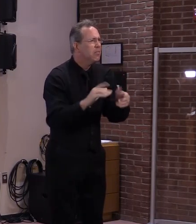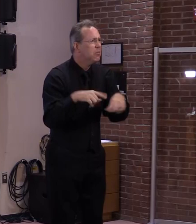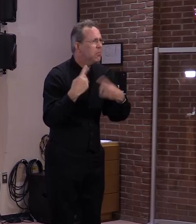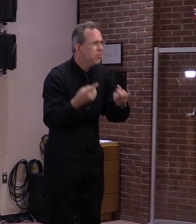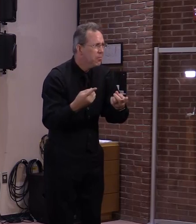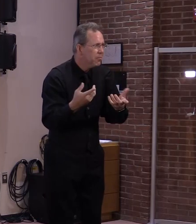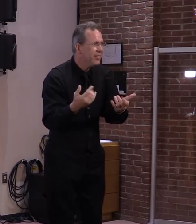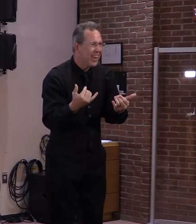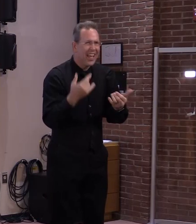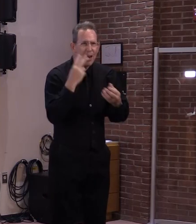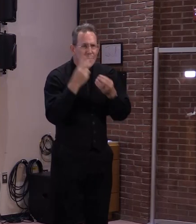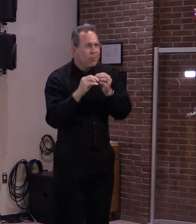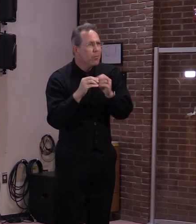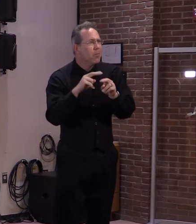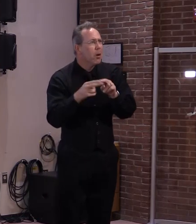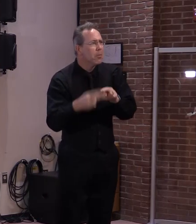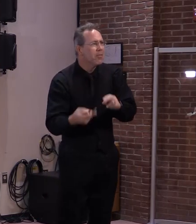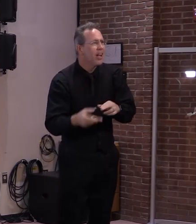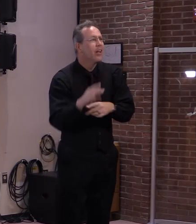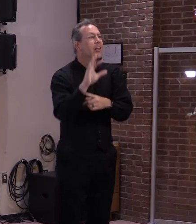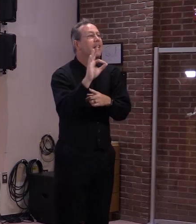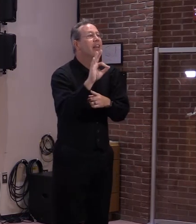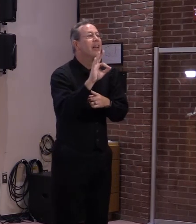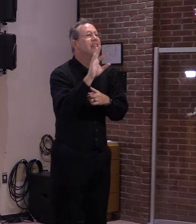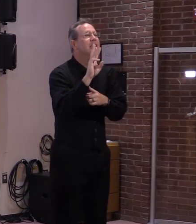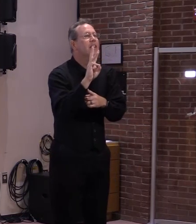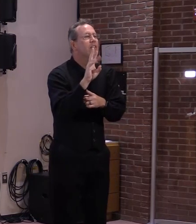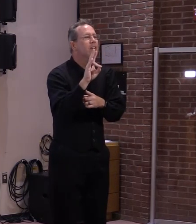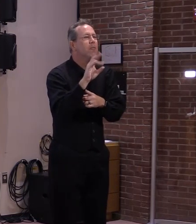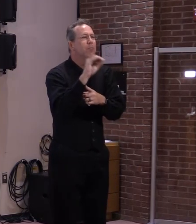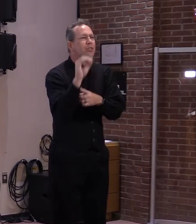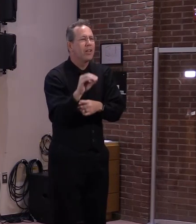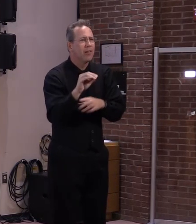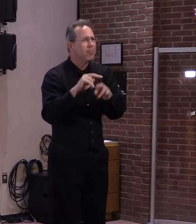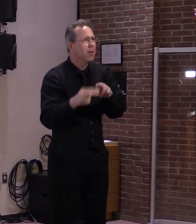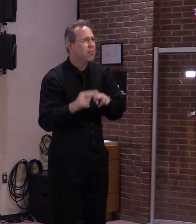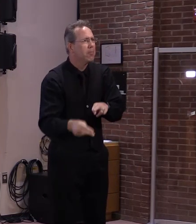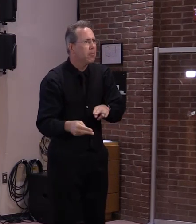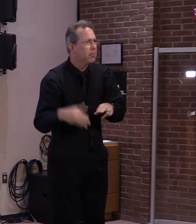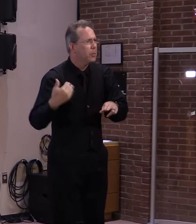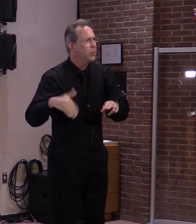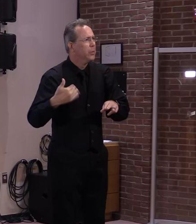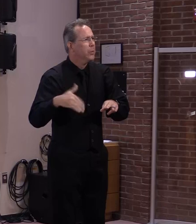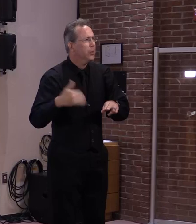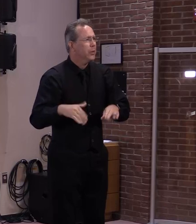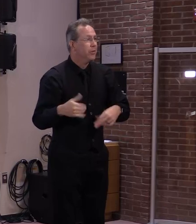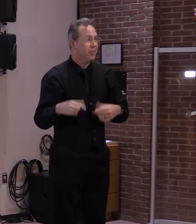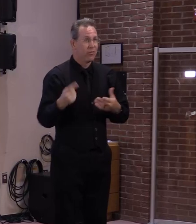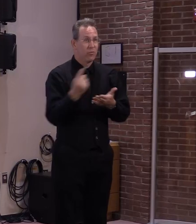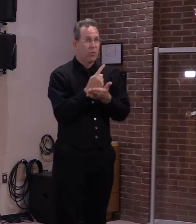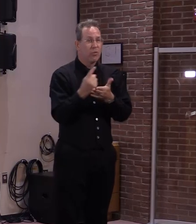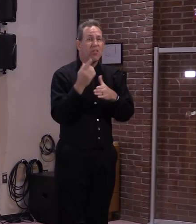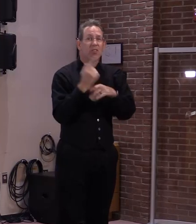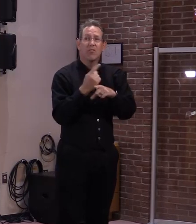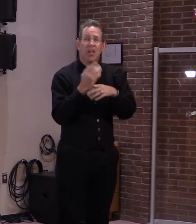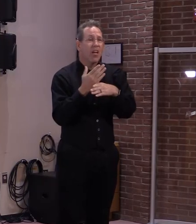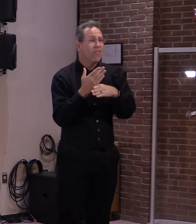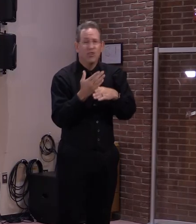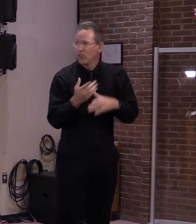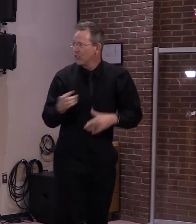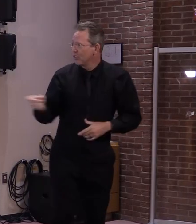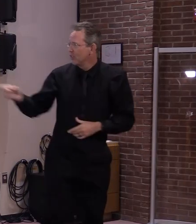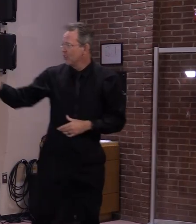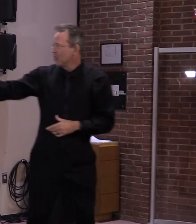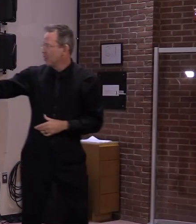% since our peak on April 1st and our seven day average continues to fall as well, down 41%